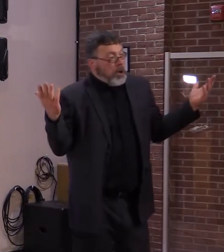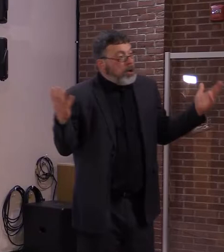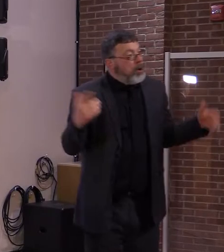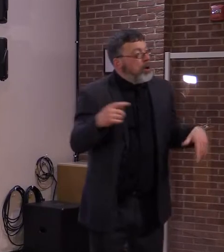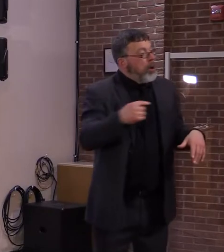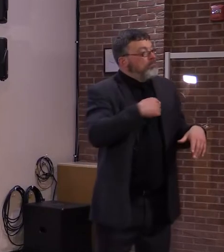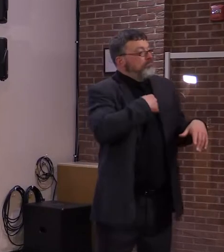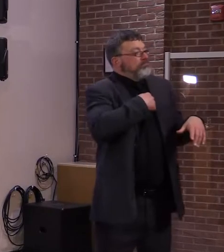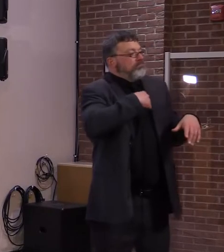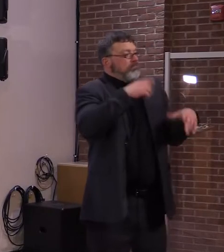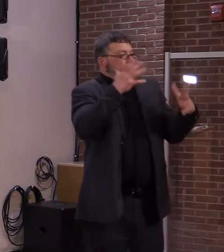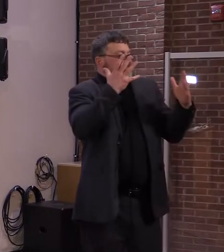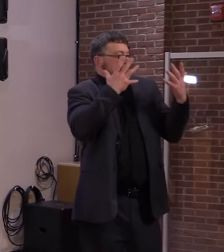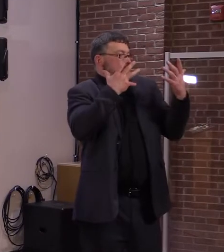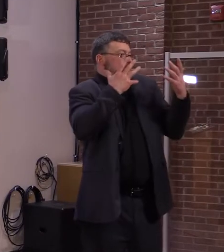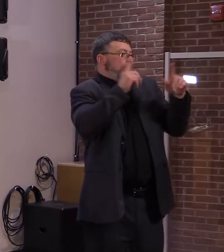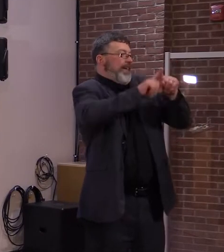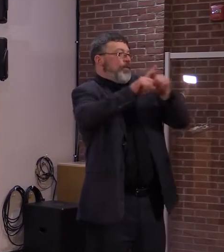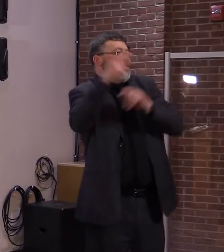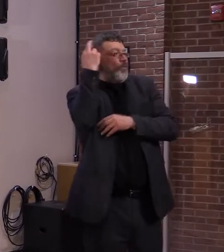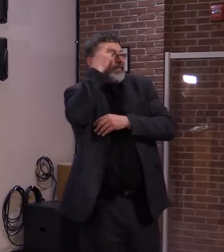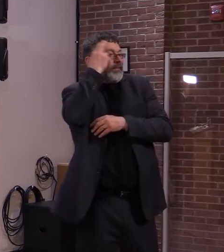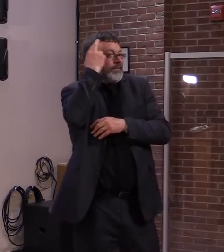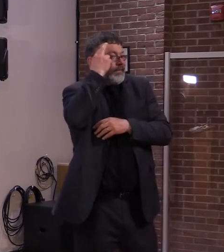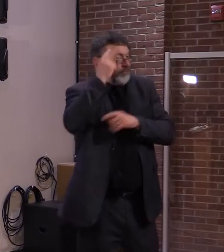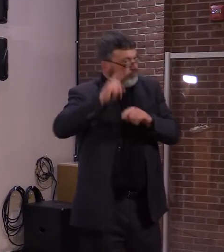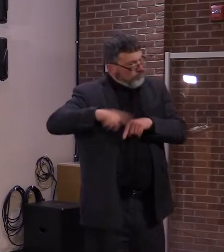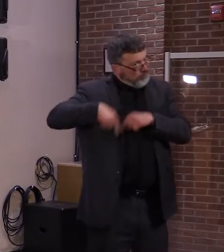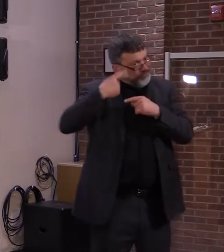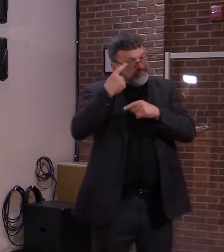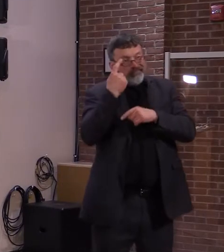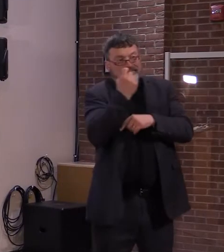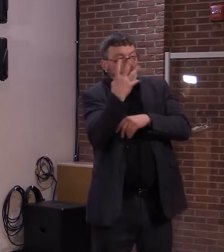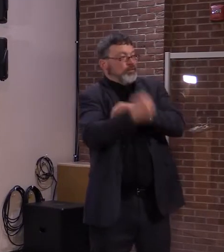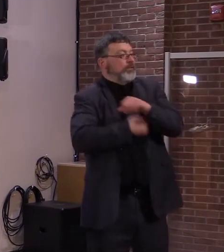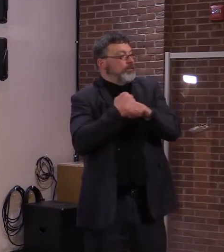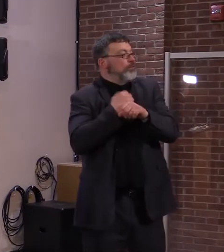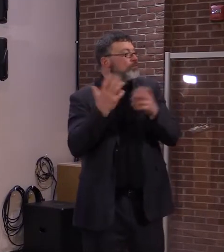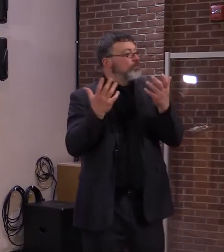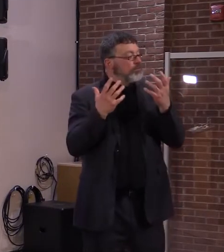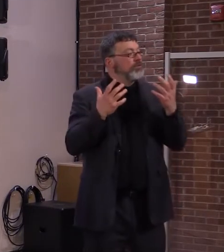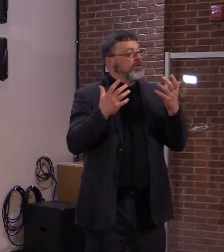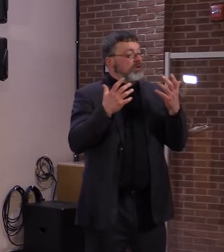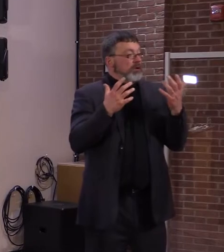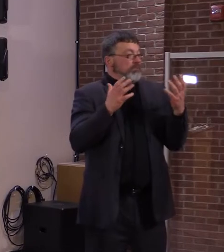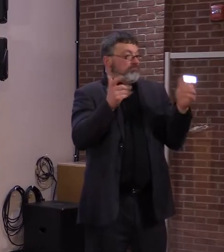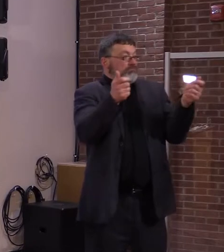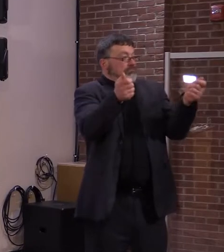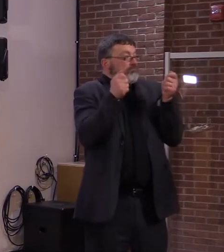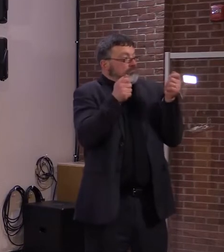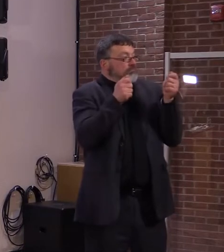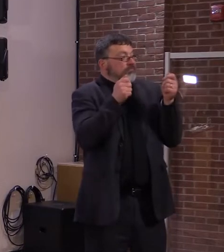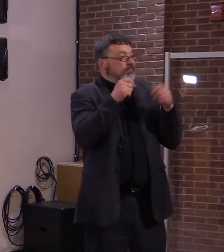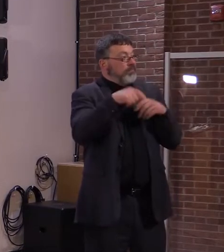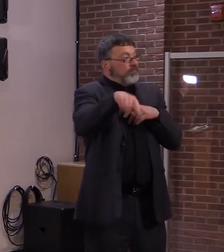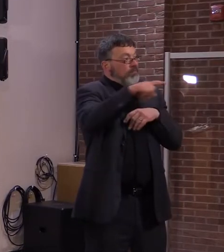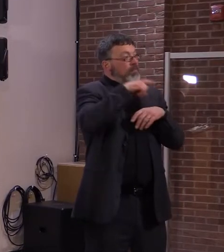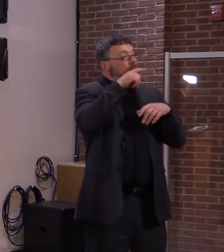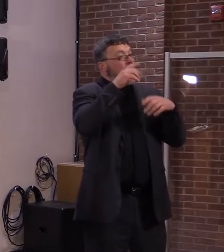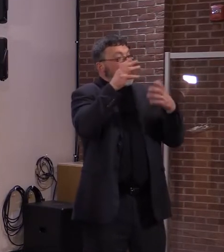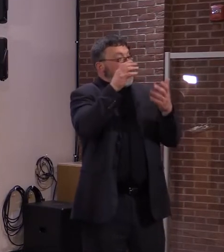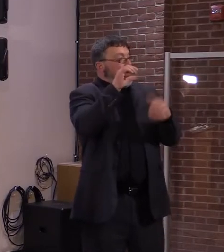different strategies over the last four years to try and bring more people into the state, remote workers, for example.